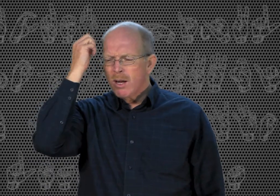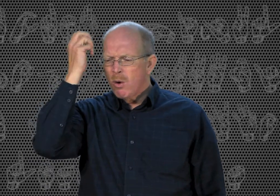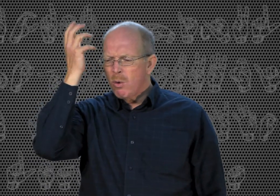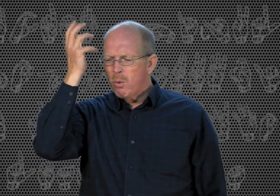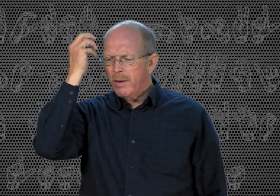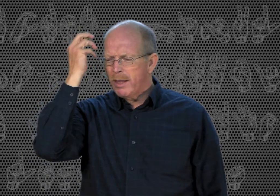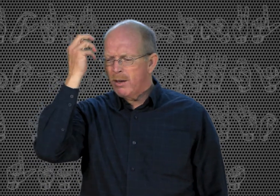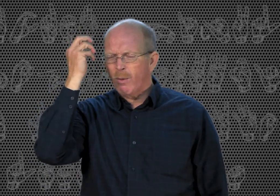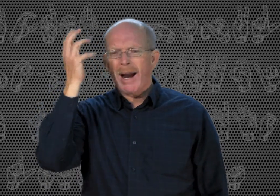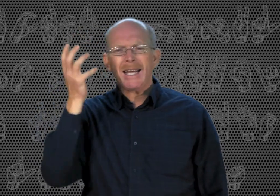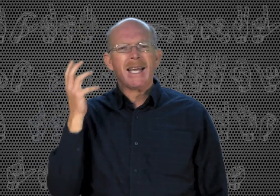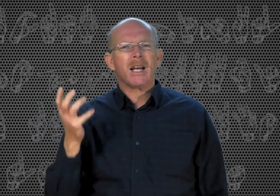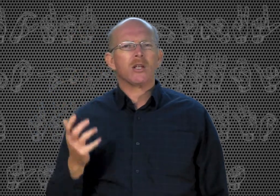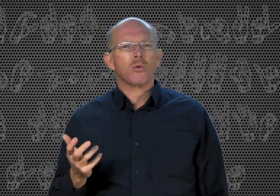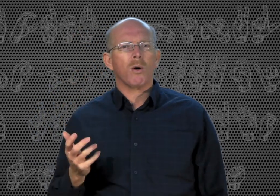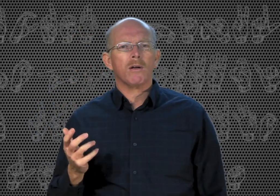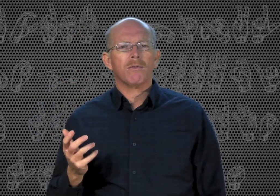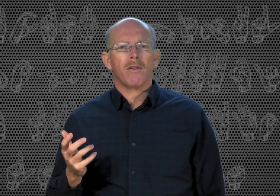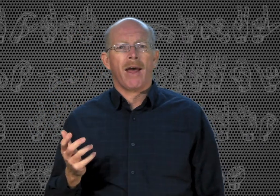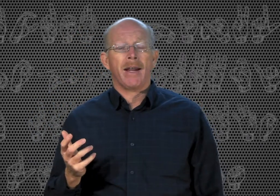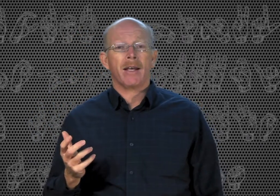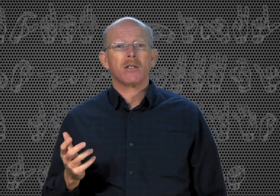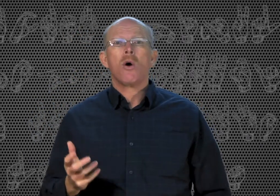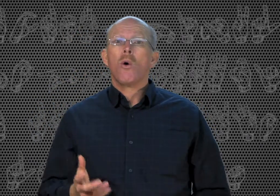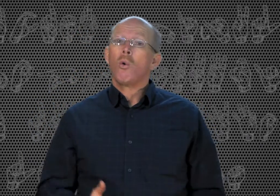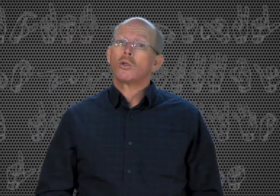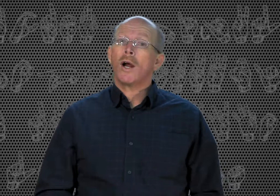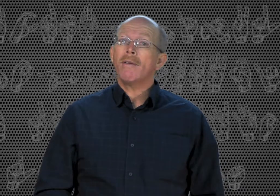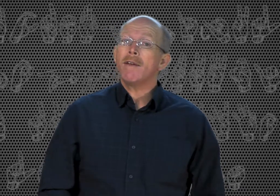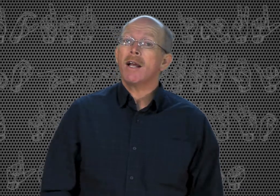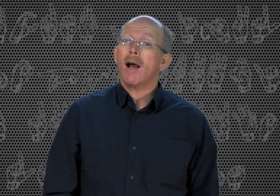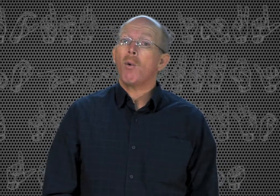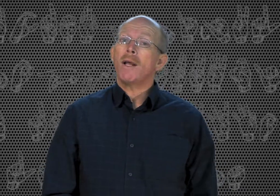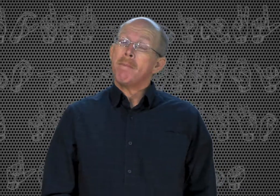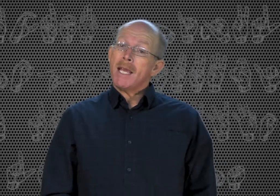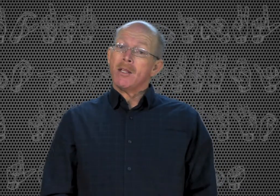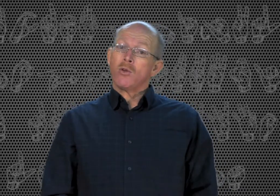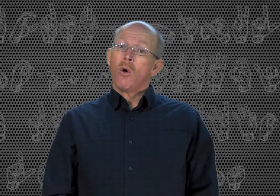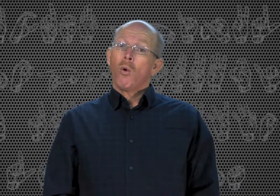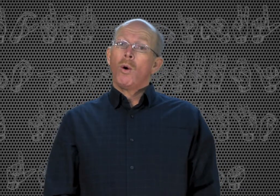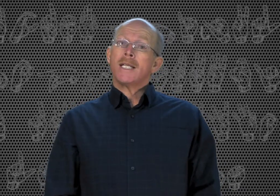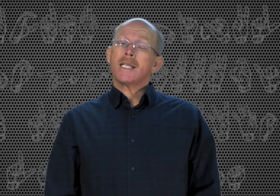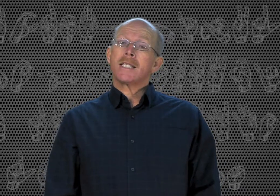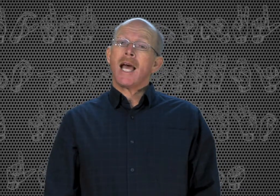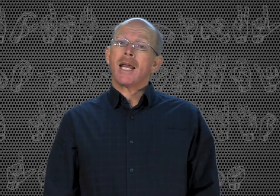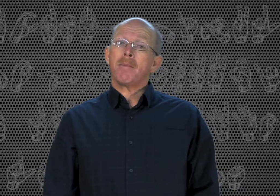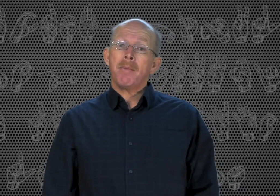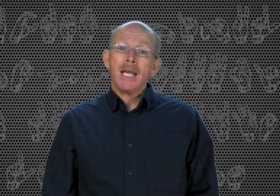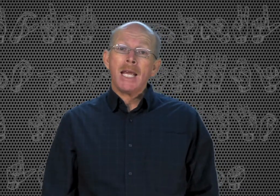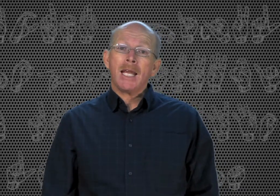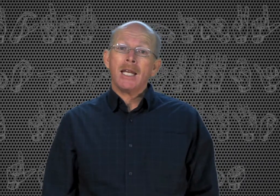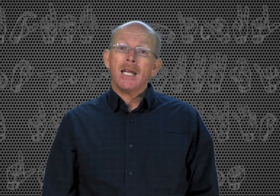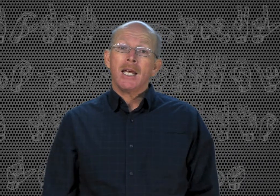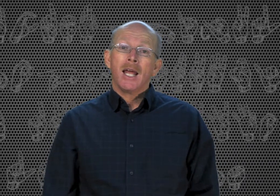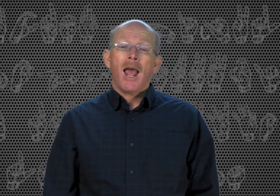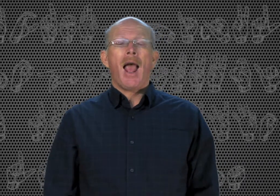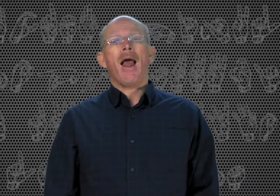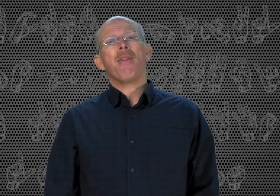know what the right English word for that is. Well try to figure out what it means. What does the sign mean. And